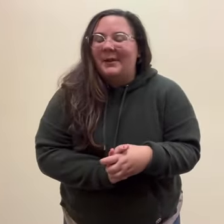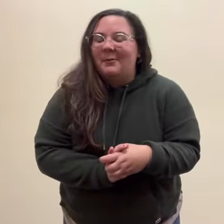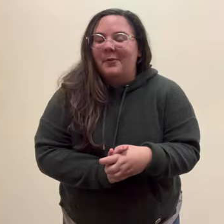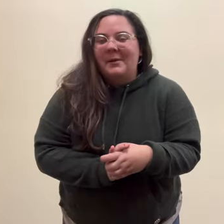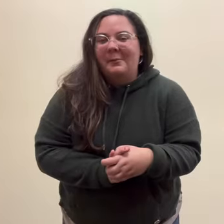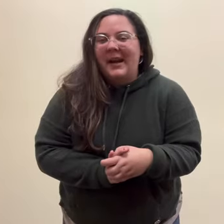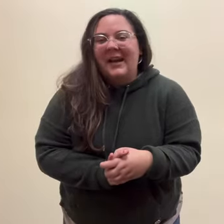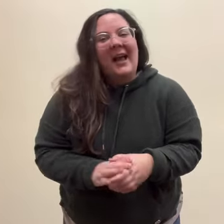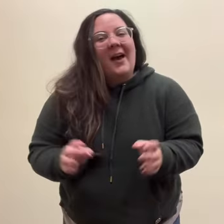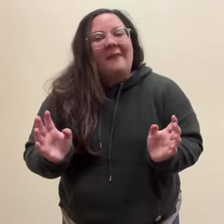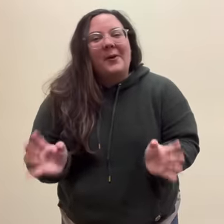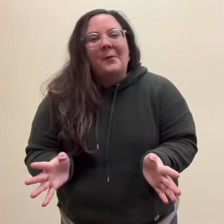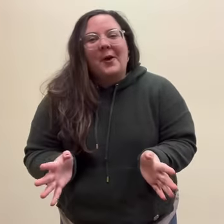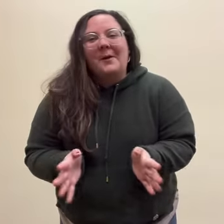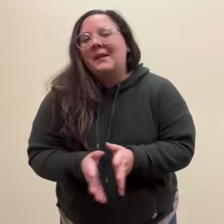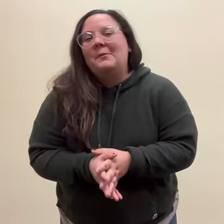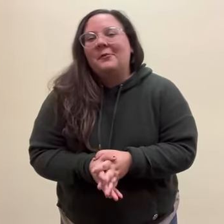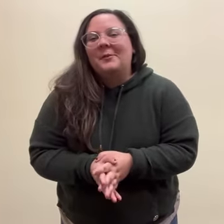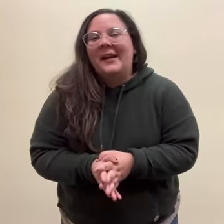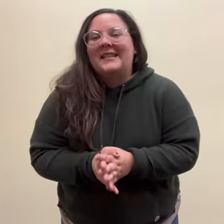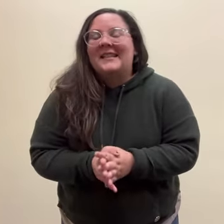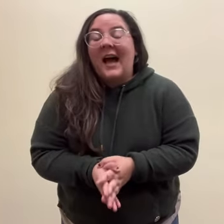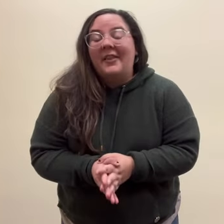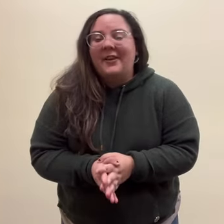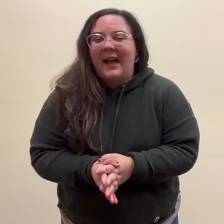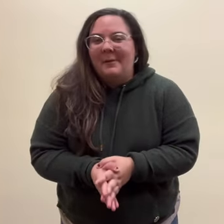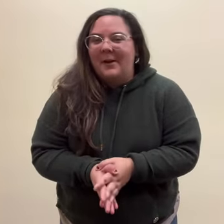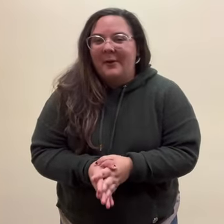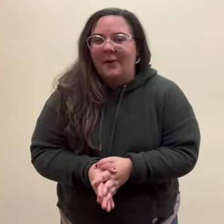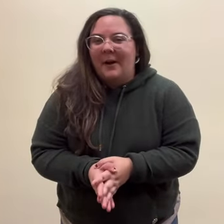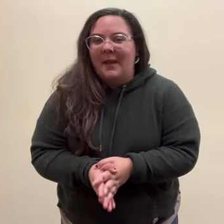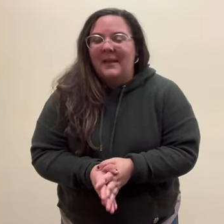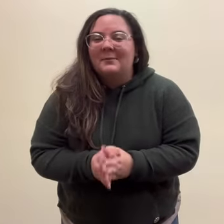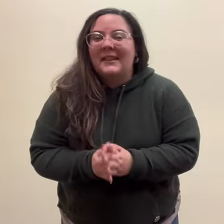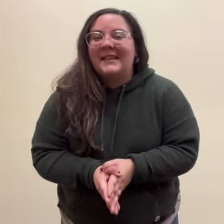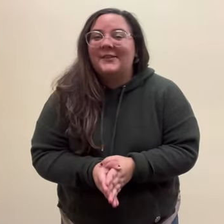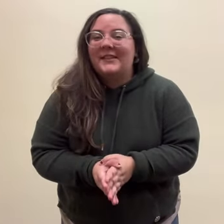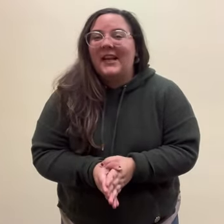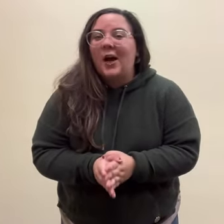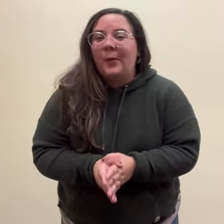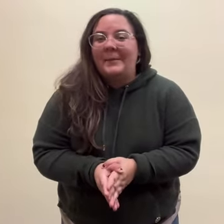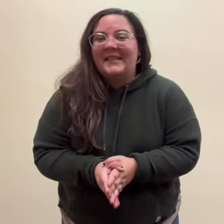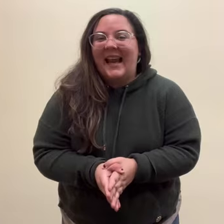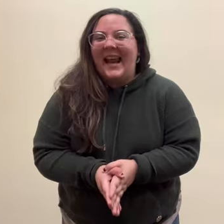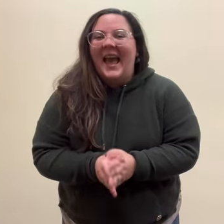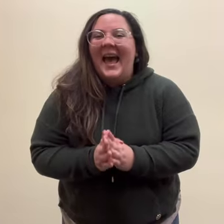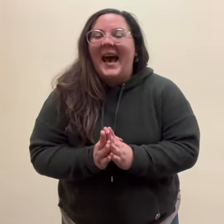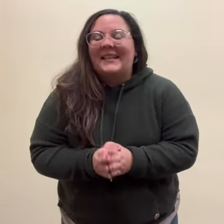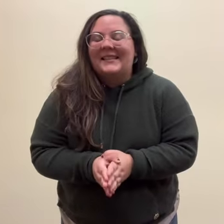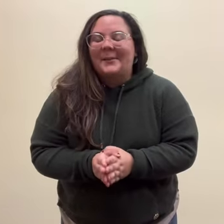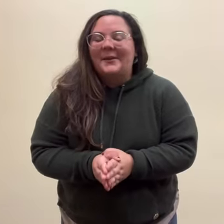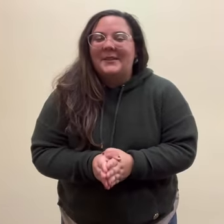mini movement break. For more mini movement breaks and other library programming, please visit our website at www